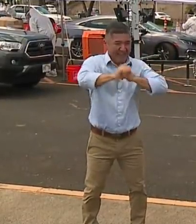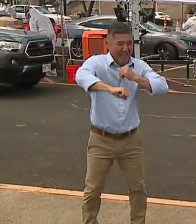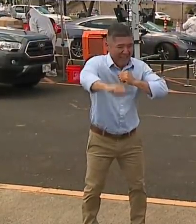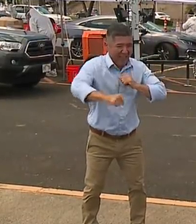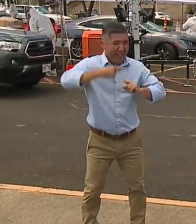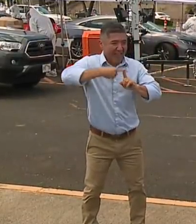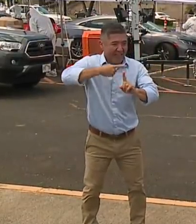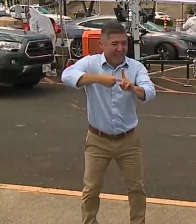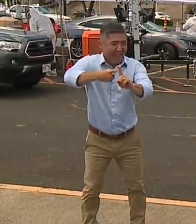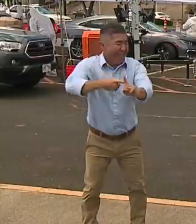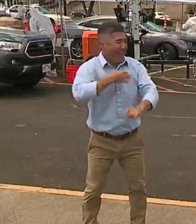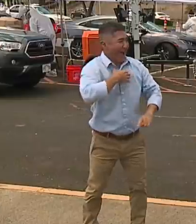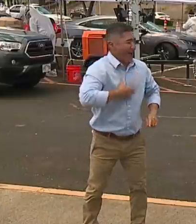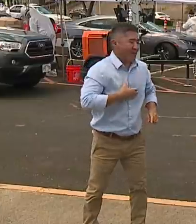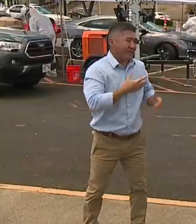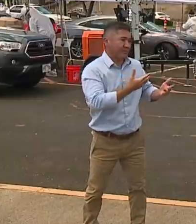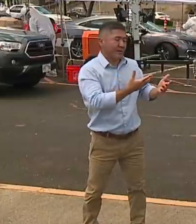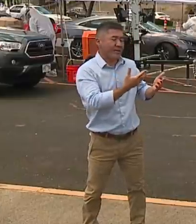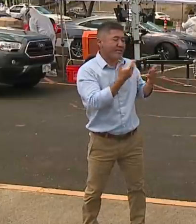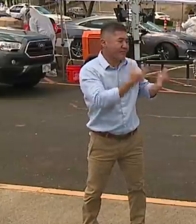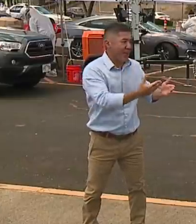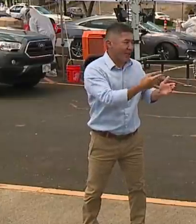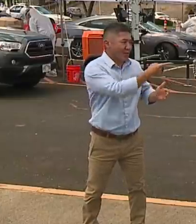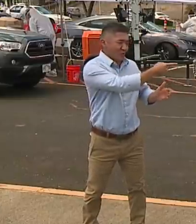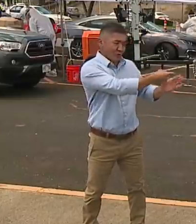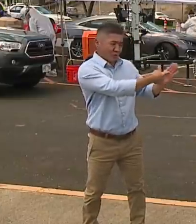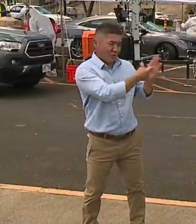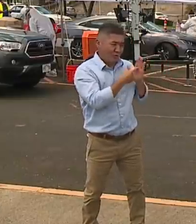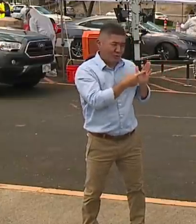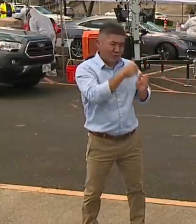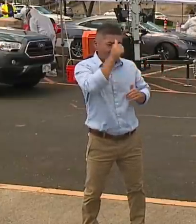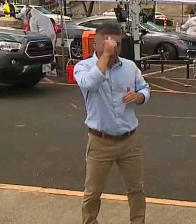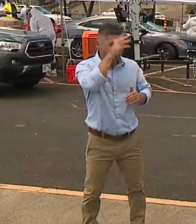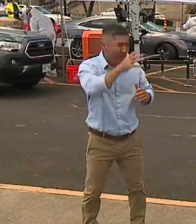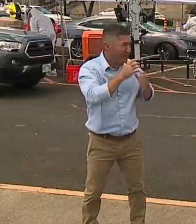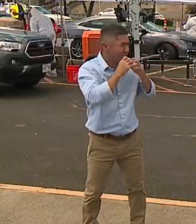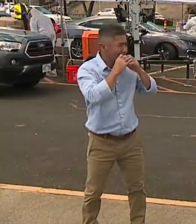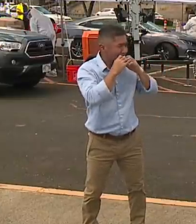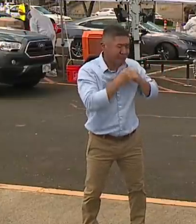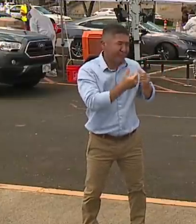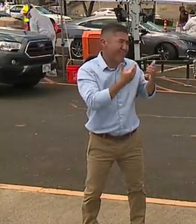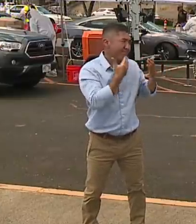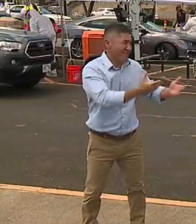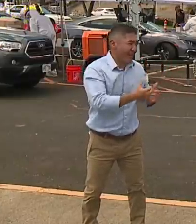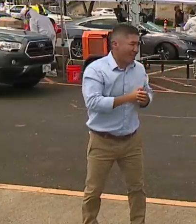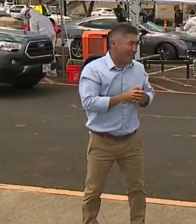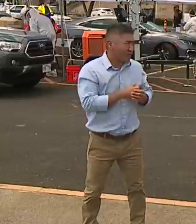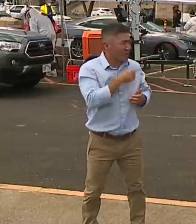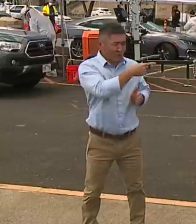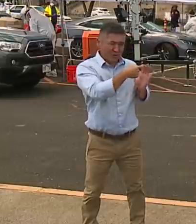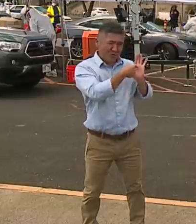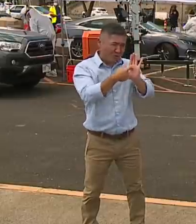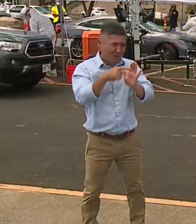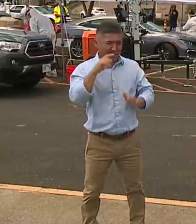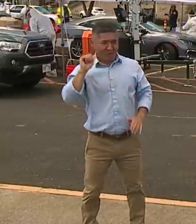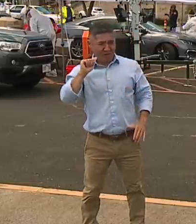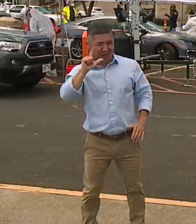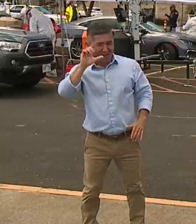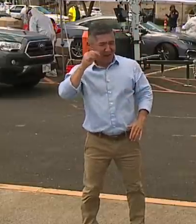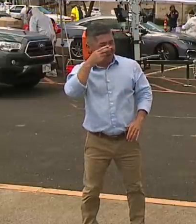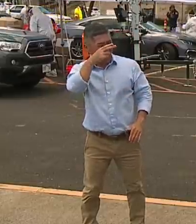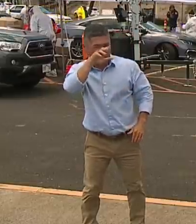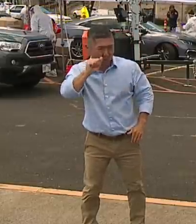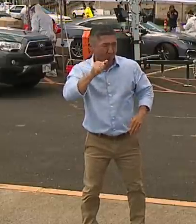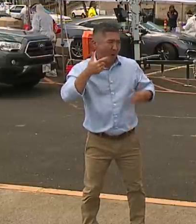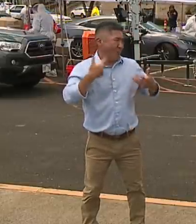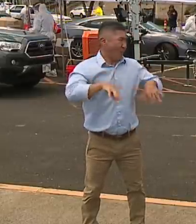but we want to thank you for all the Aloha you've shown to us. Thank you. the City and County of Honolulu, you really have shown an Aloha that we usually don't see coming